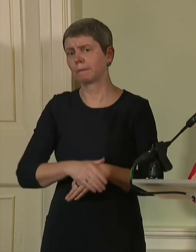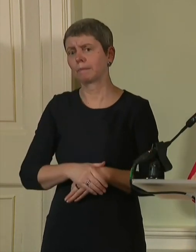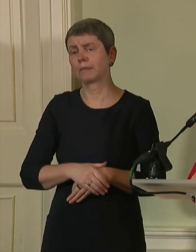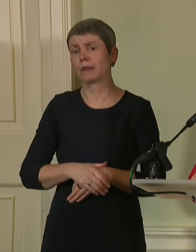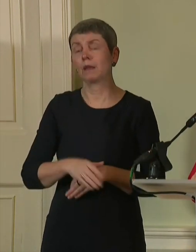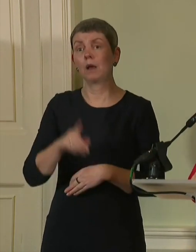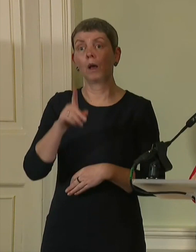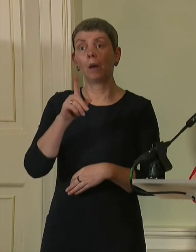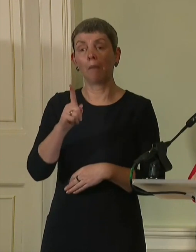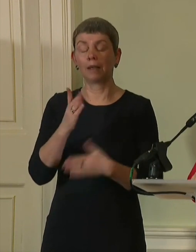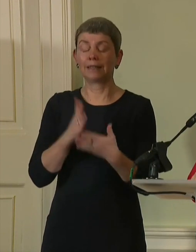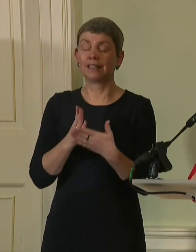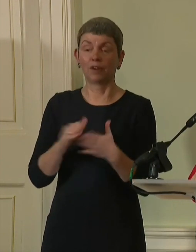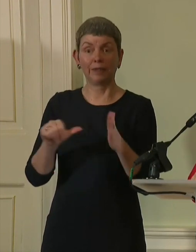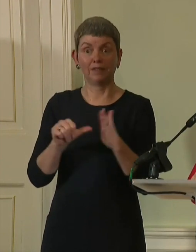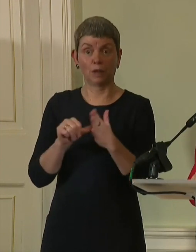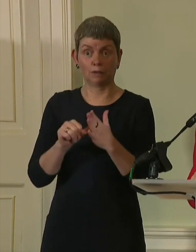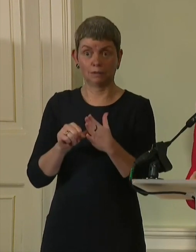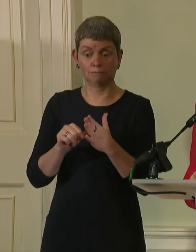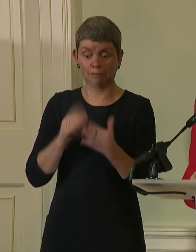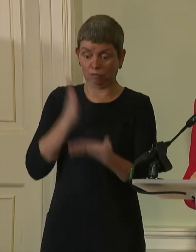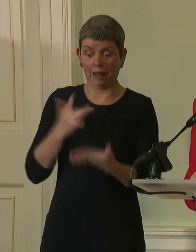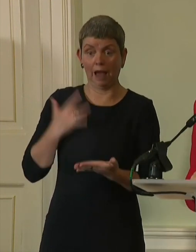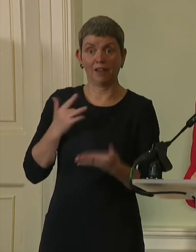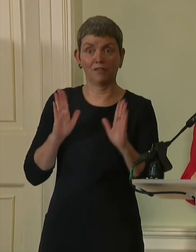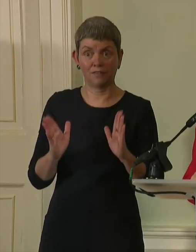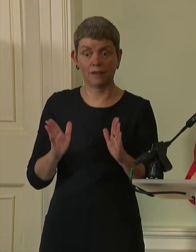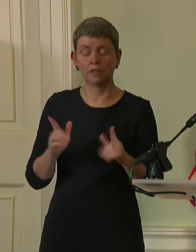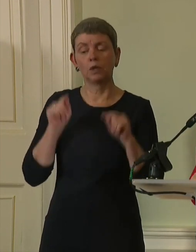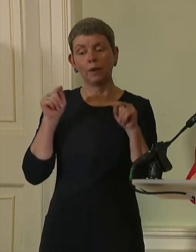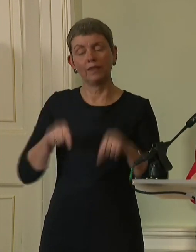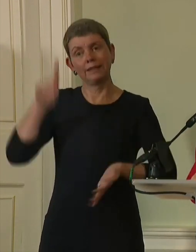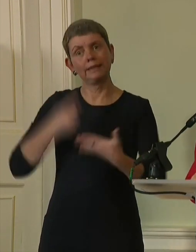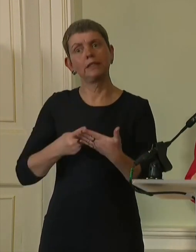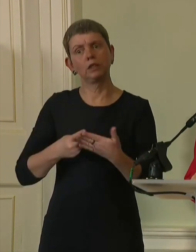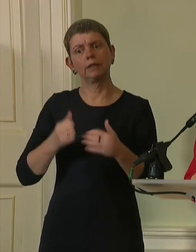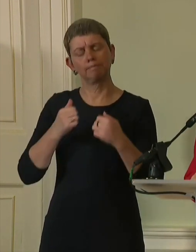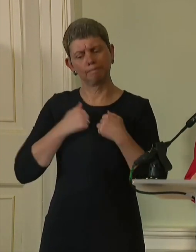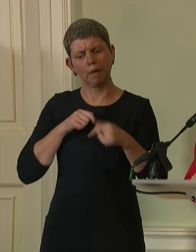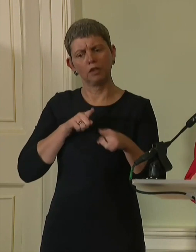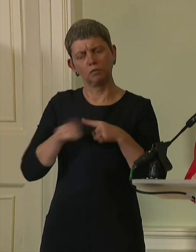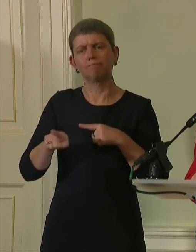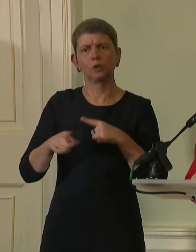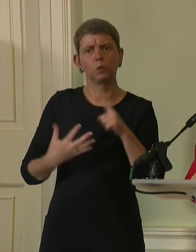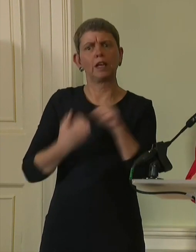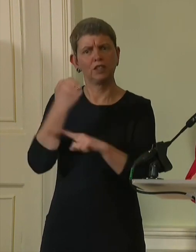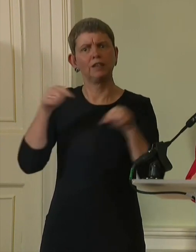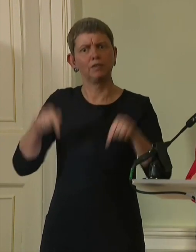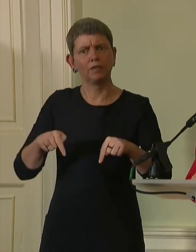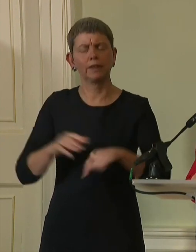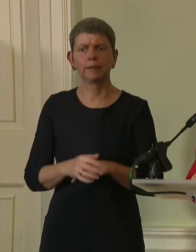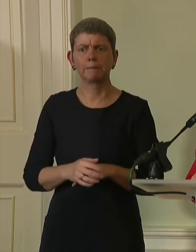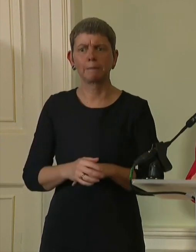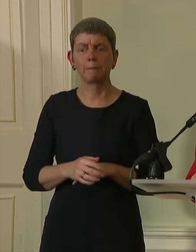much harder to live by it. With this decision, I am trying to do so. Indeed, if